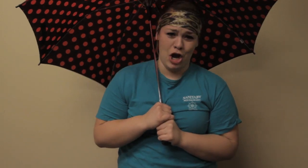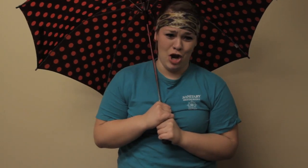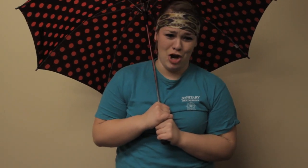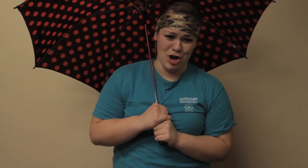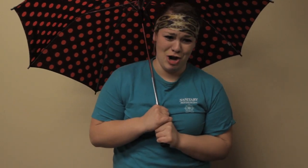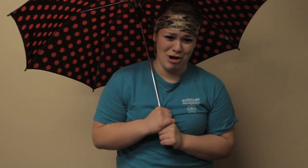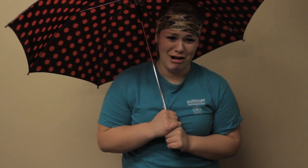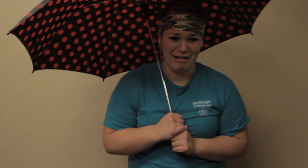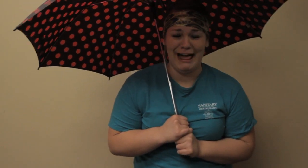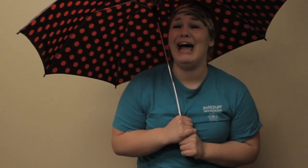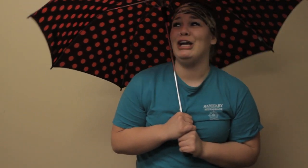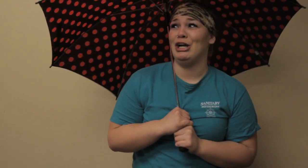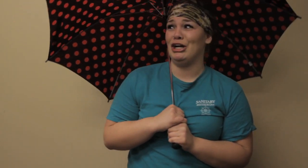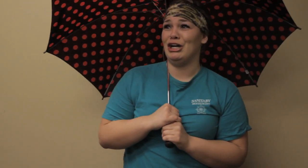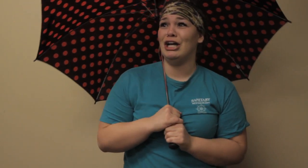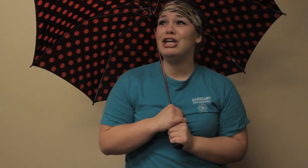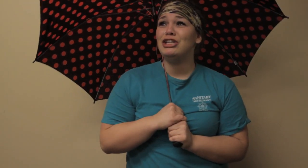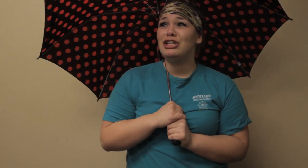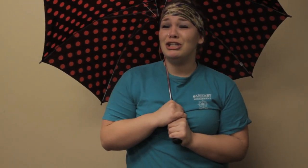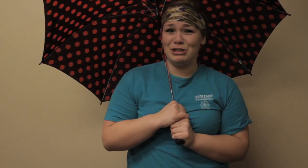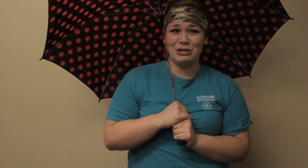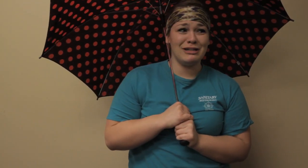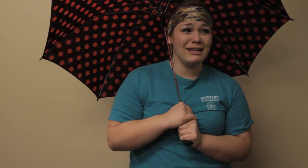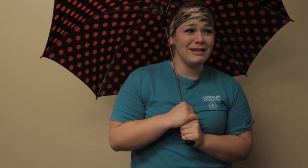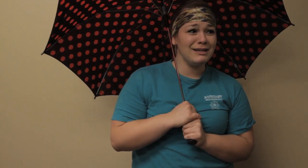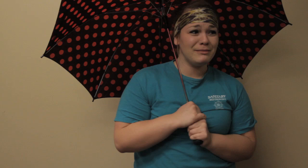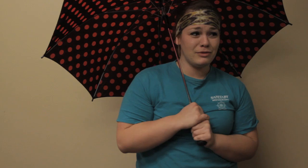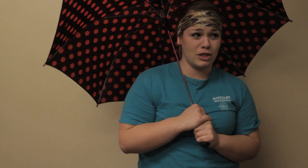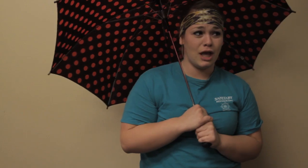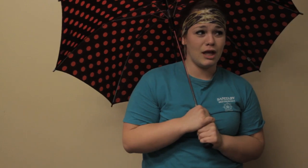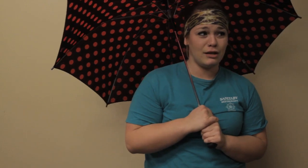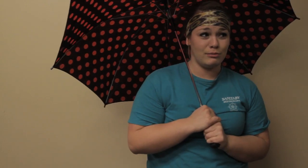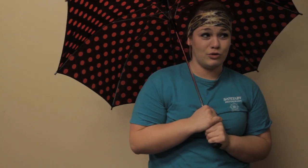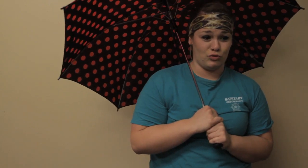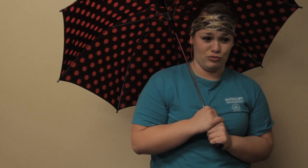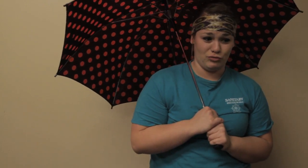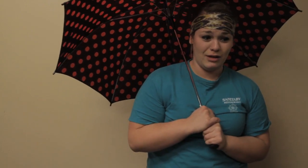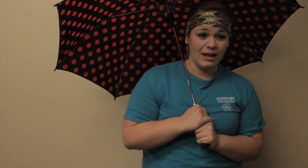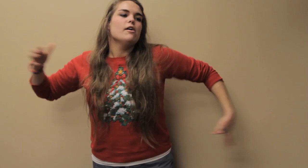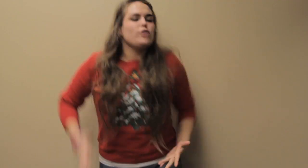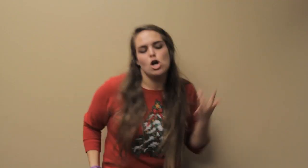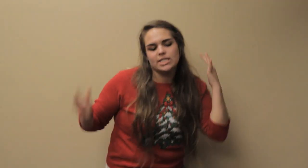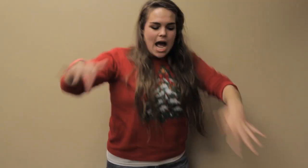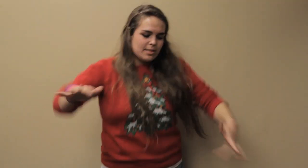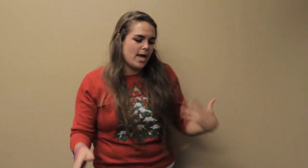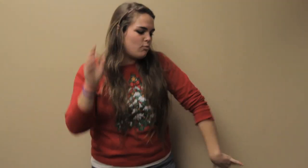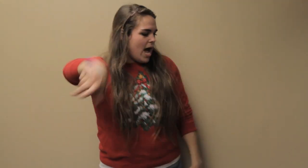I heard a lot of dreams came true. Few times I've been around